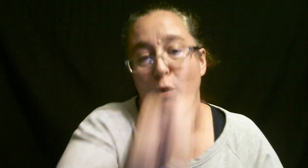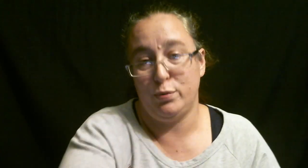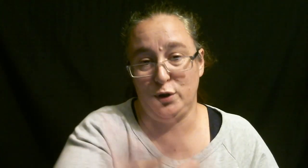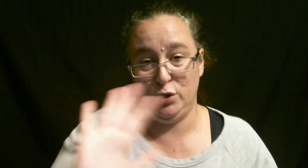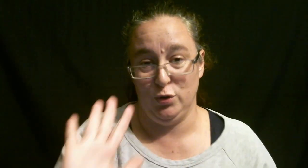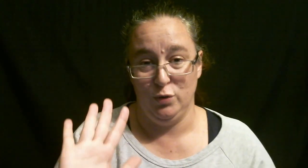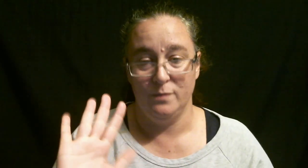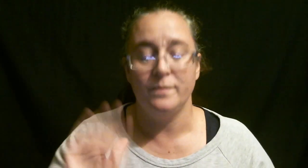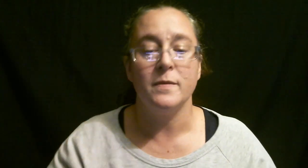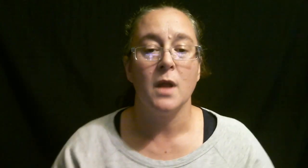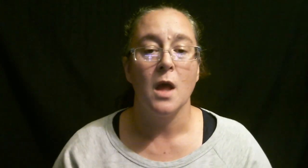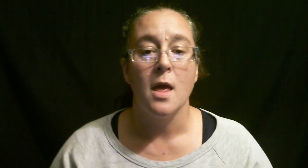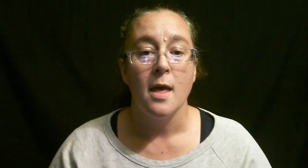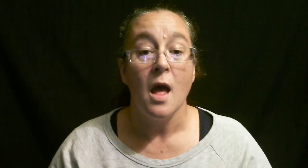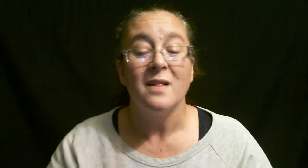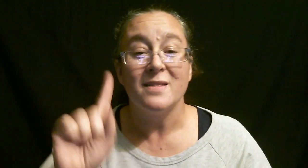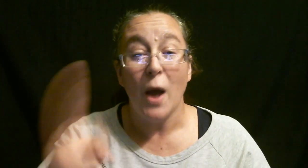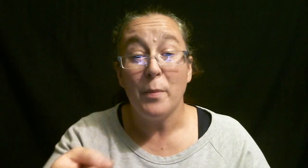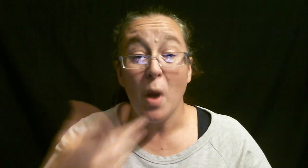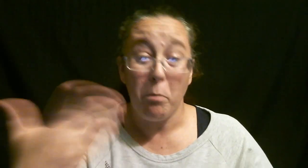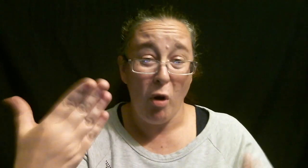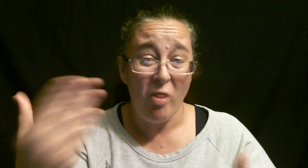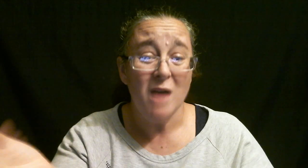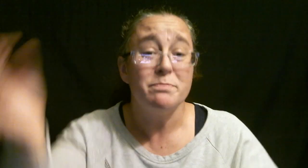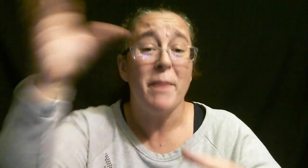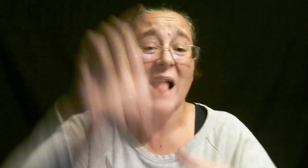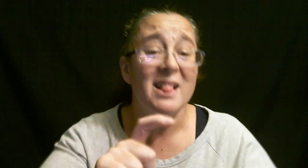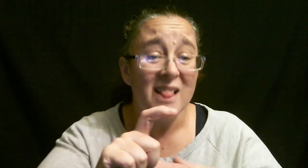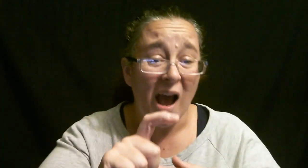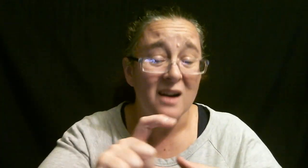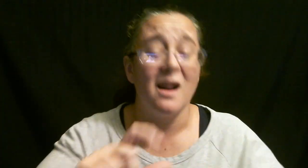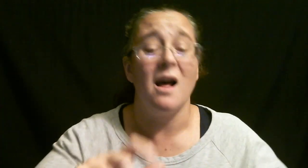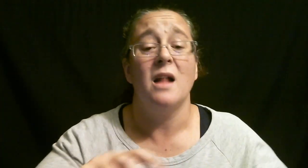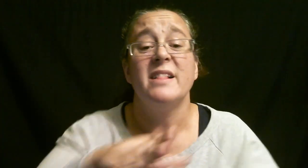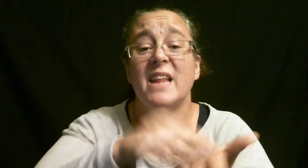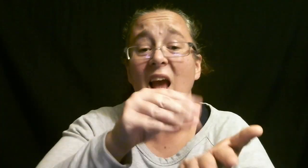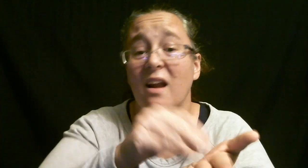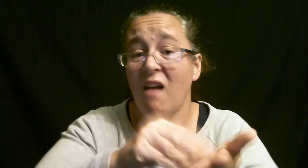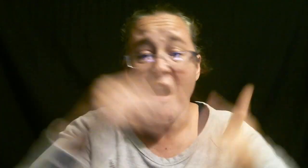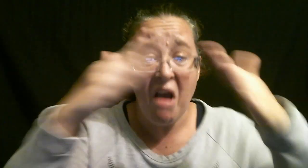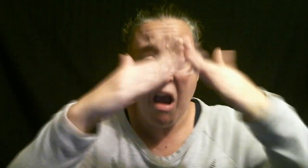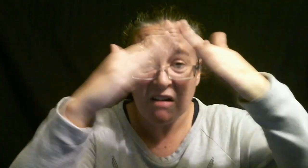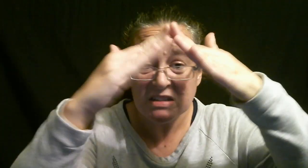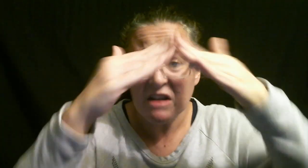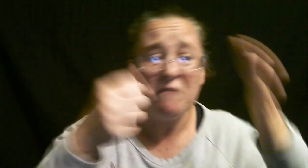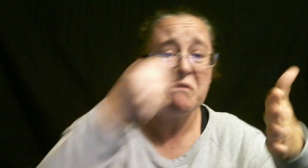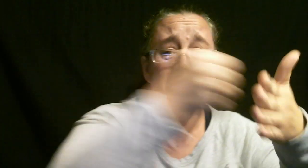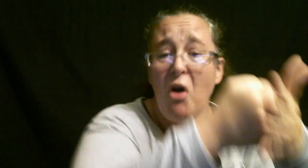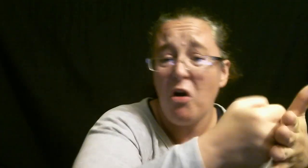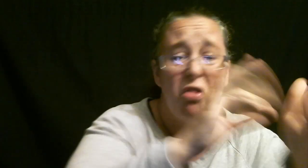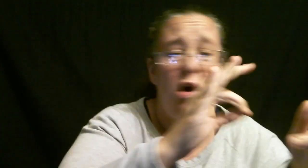And when the west is red, with the